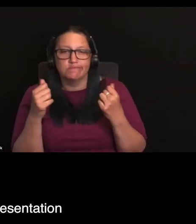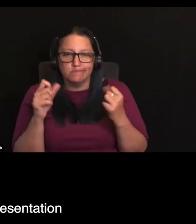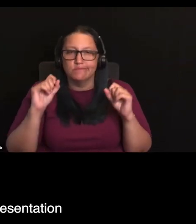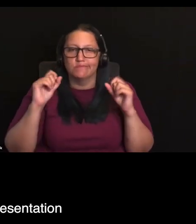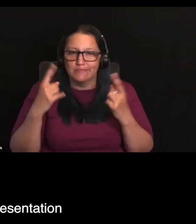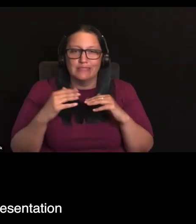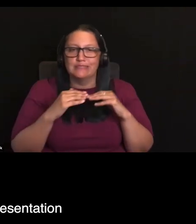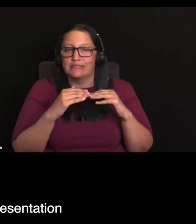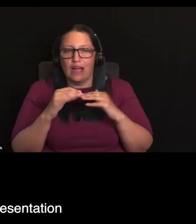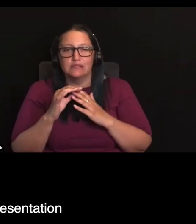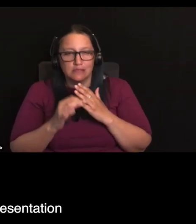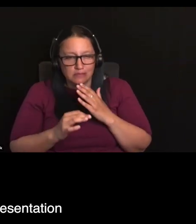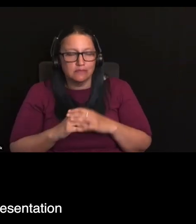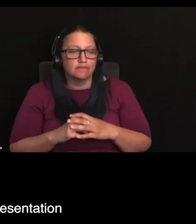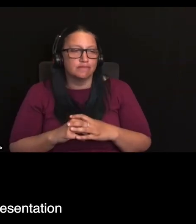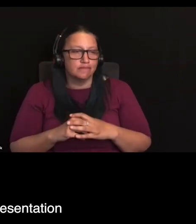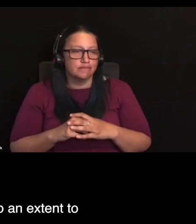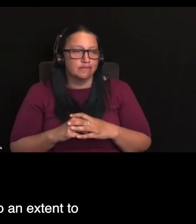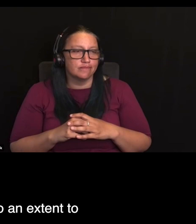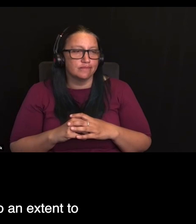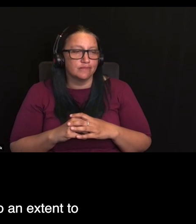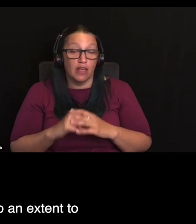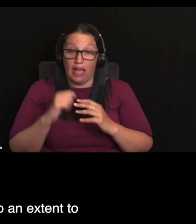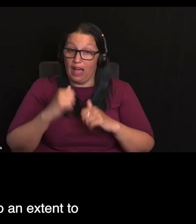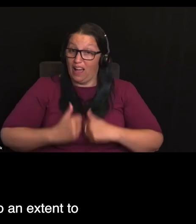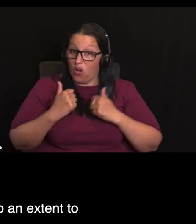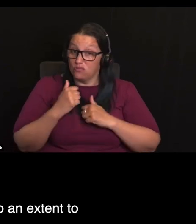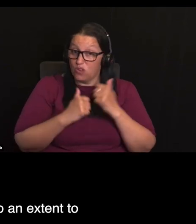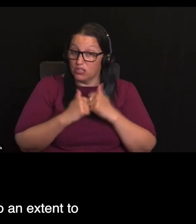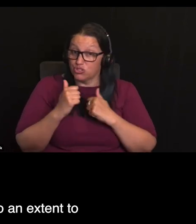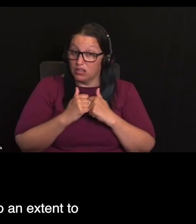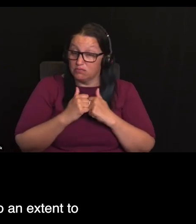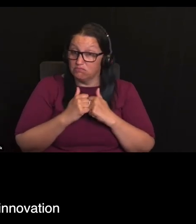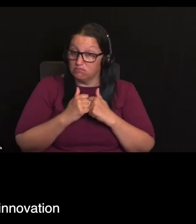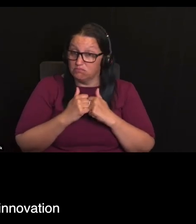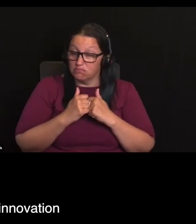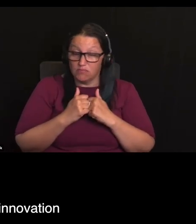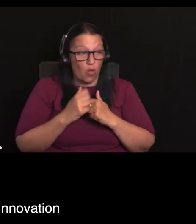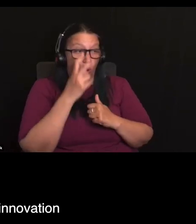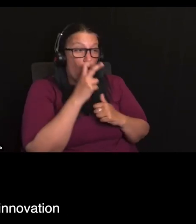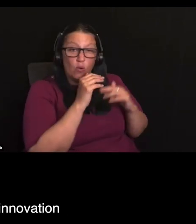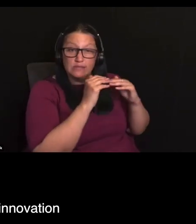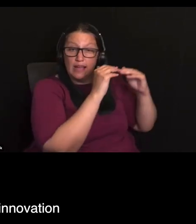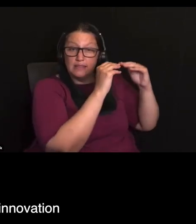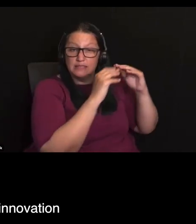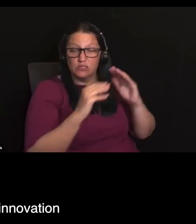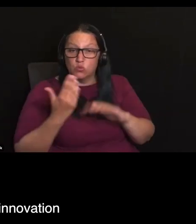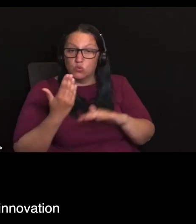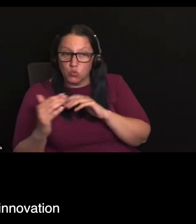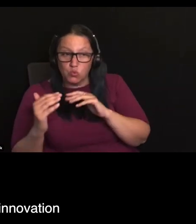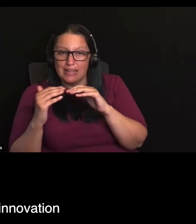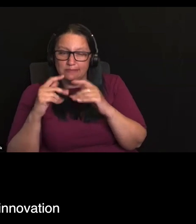has spoken to earlier in the presentation, the structure we've changed to an extent to really not limit